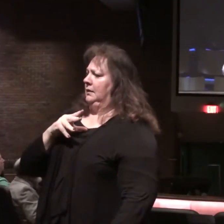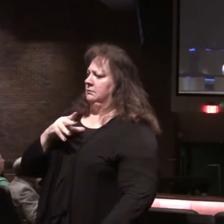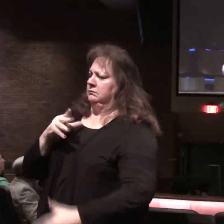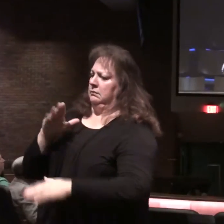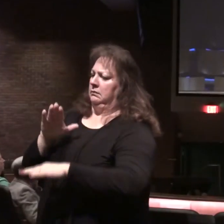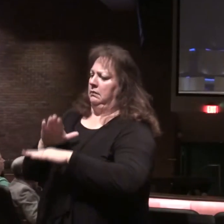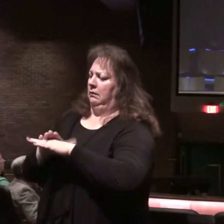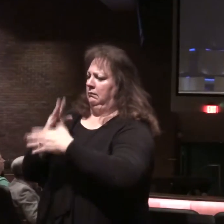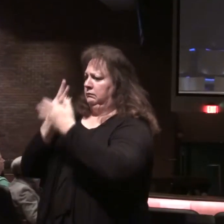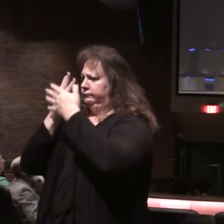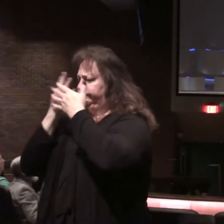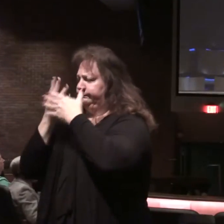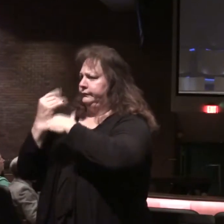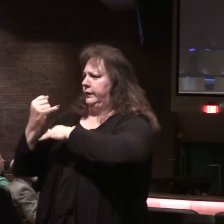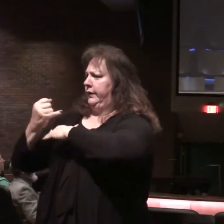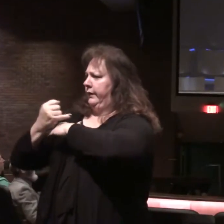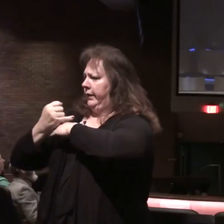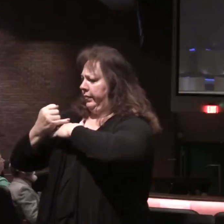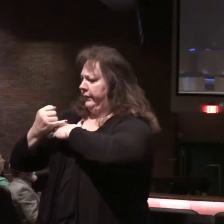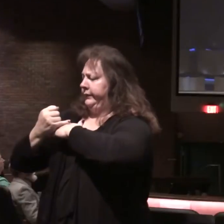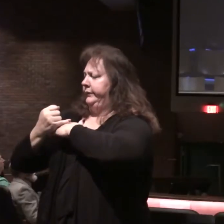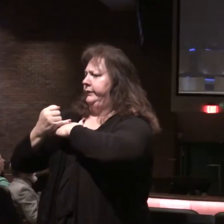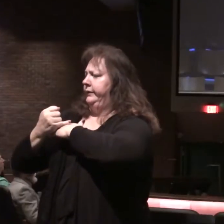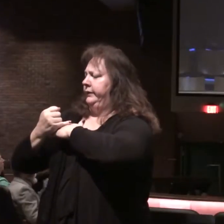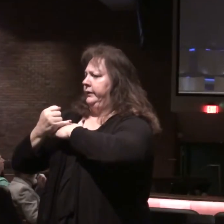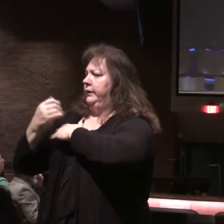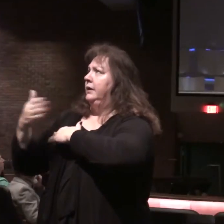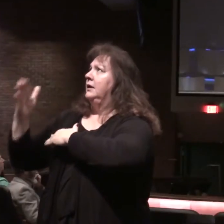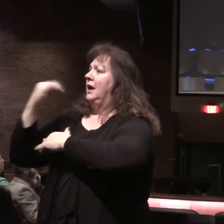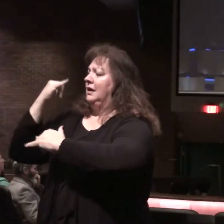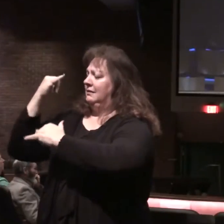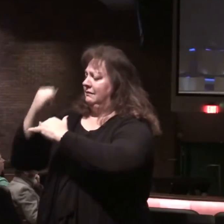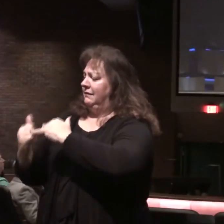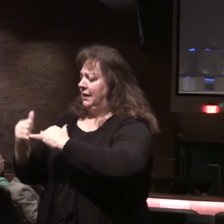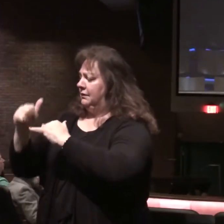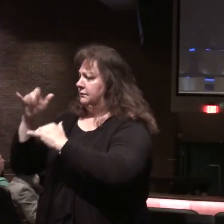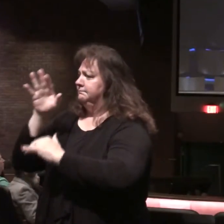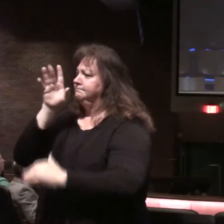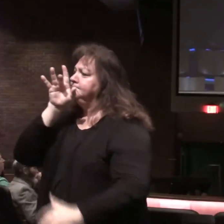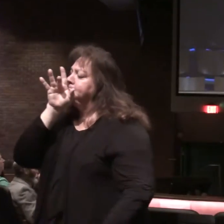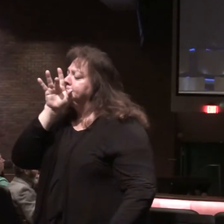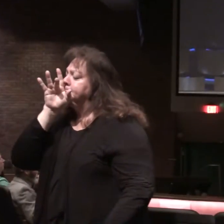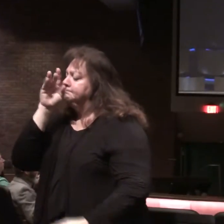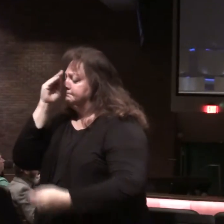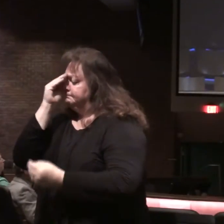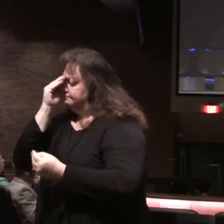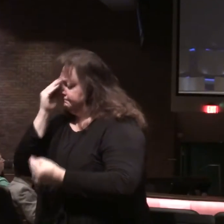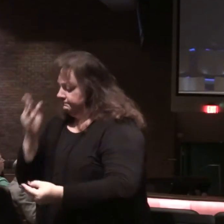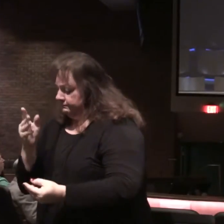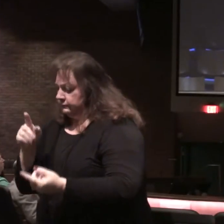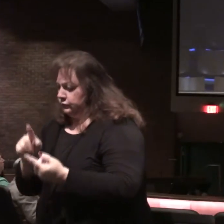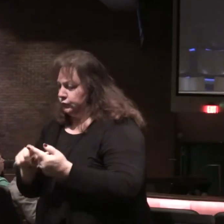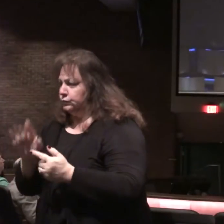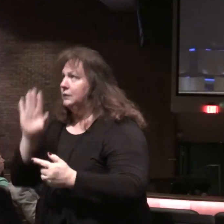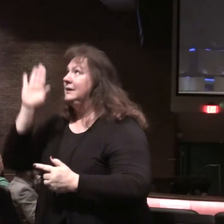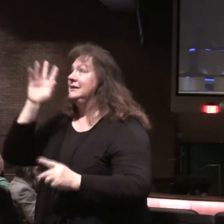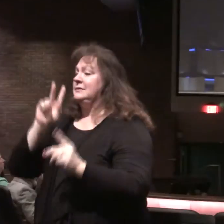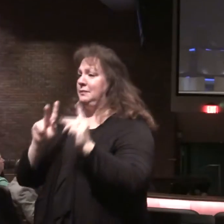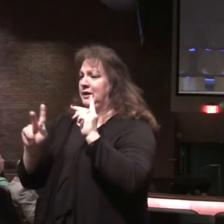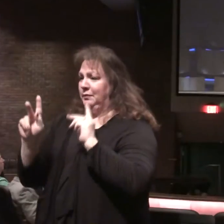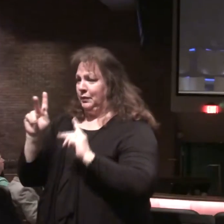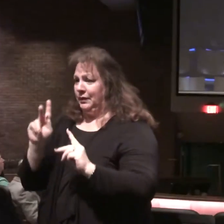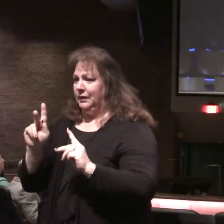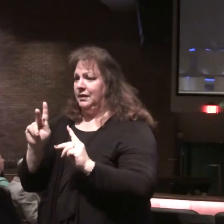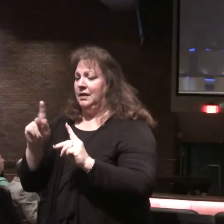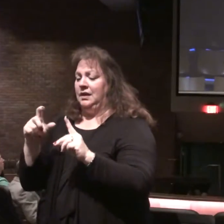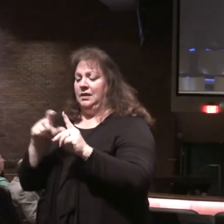on Patmos. And God has a final word to say to his people. And it